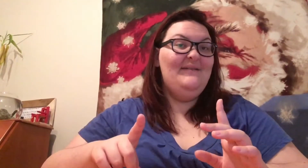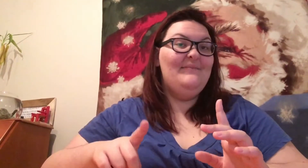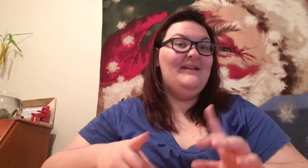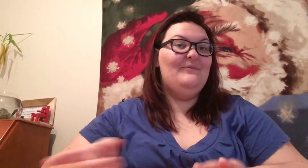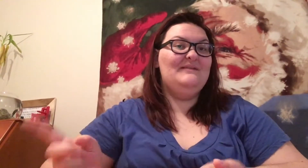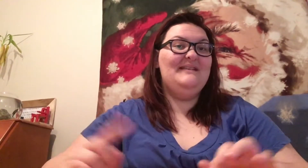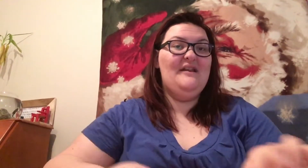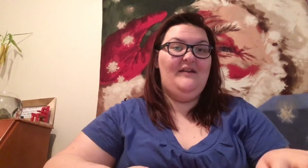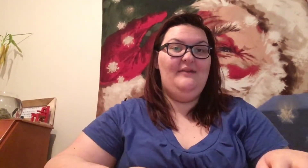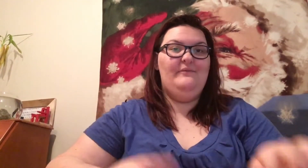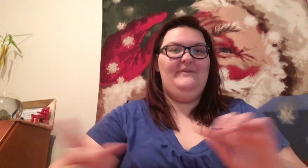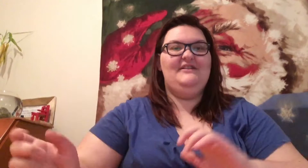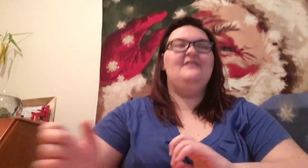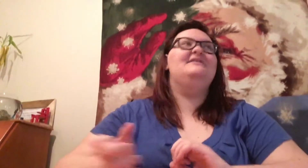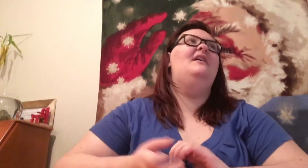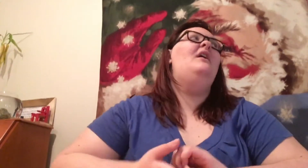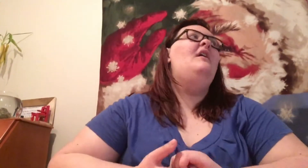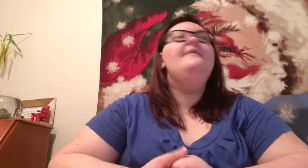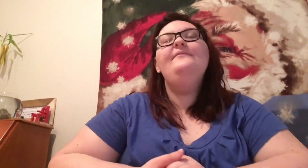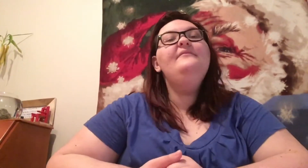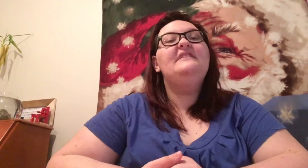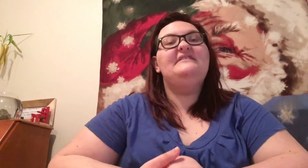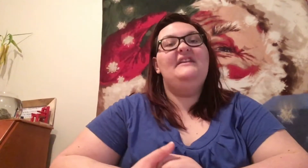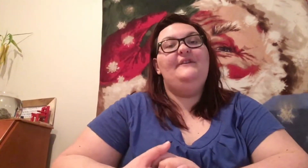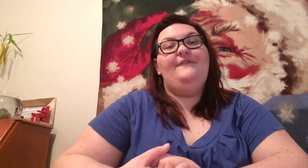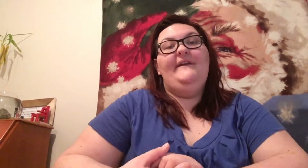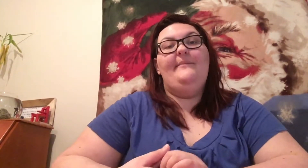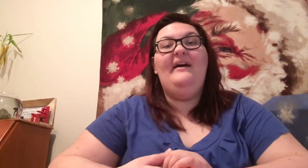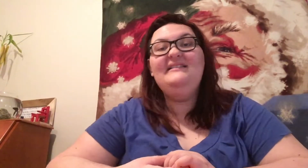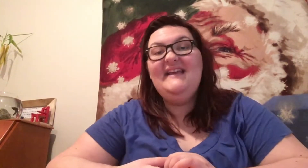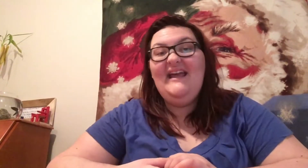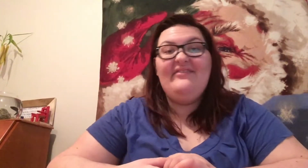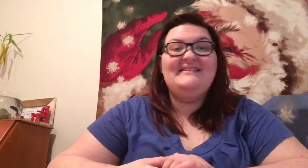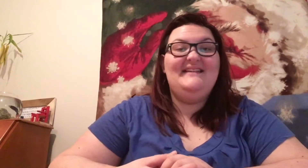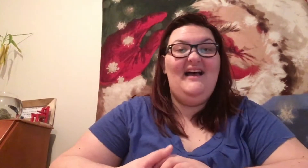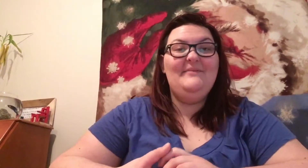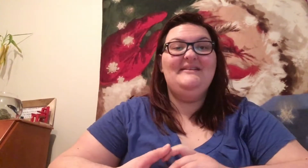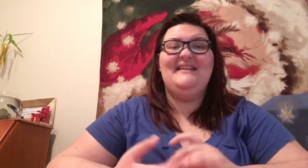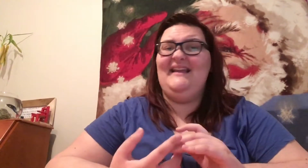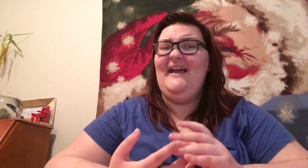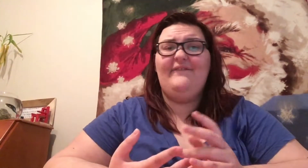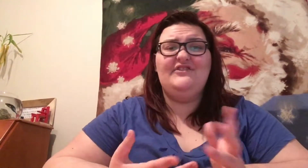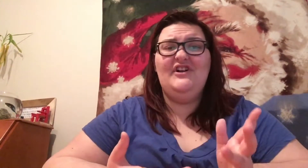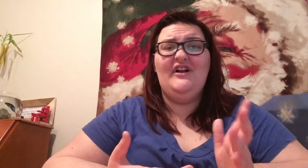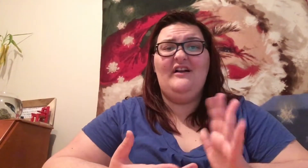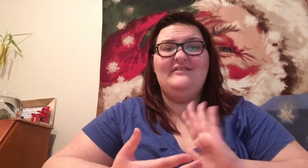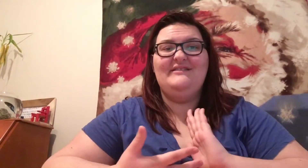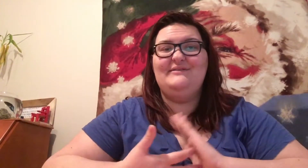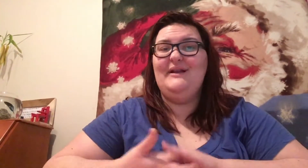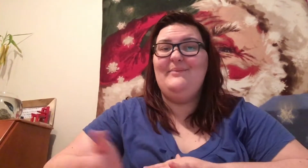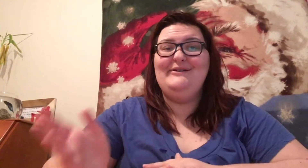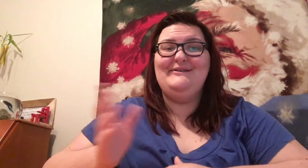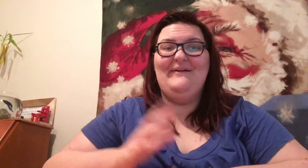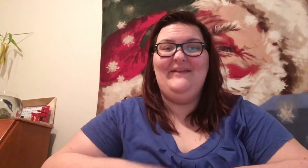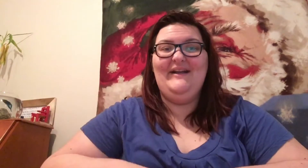and it was Saturday when we talked. So I said, you free on Monday at this time? He's like, yeah, for sure. I was just, take a bus down there.